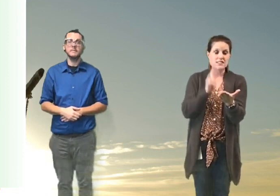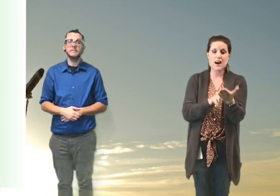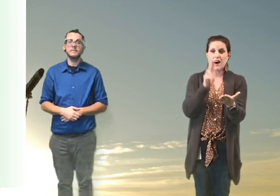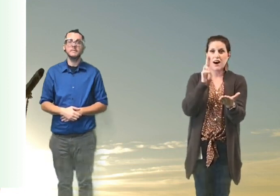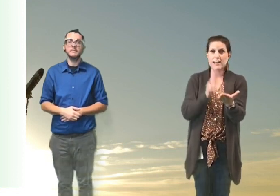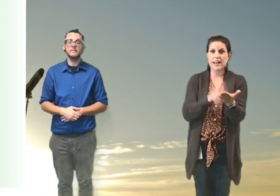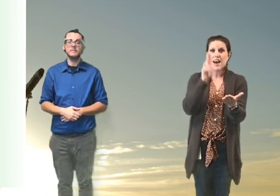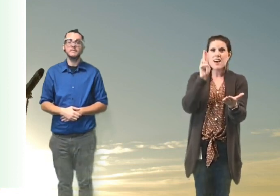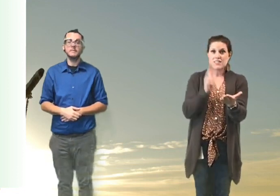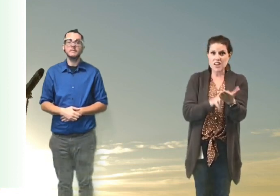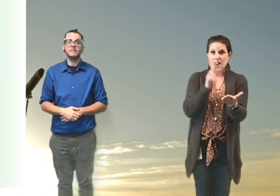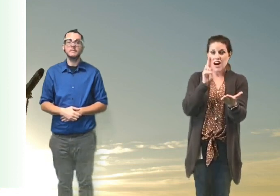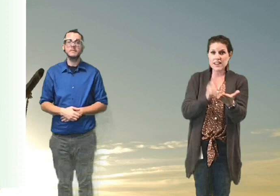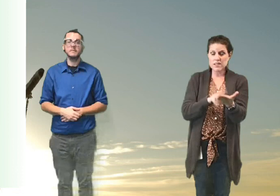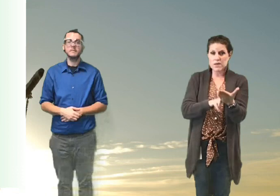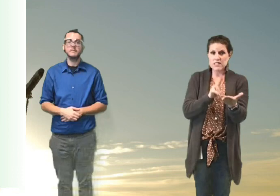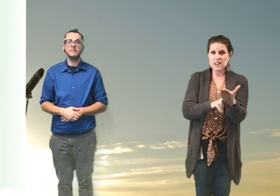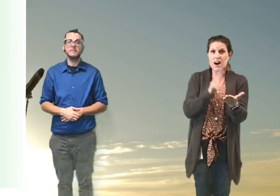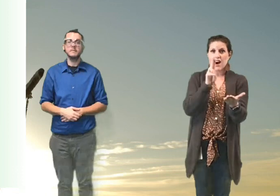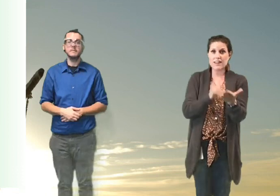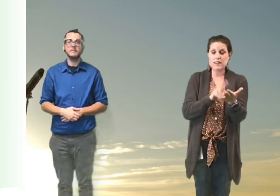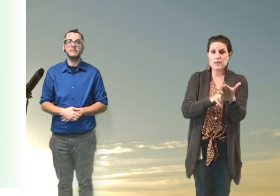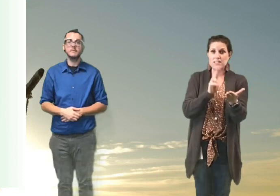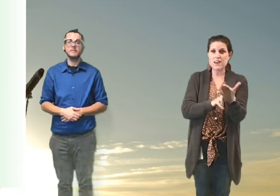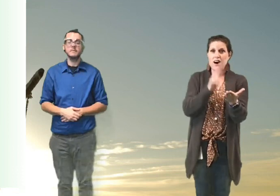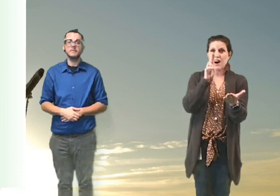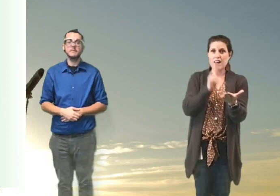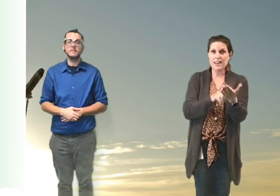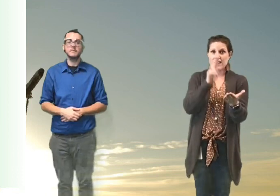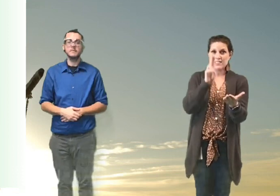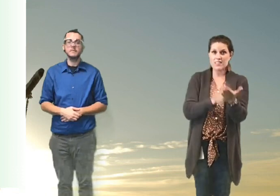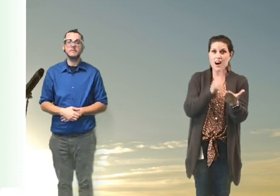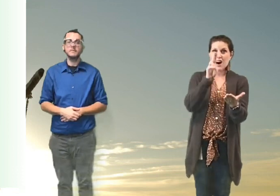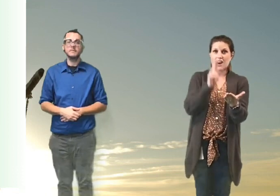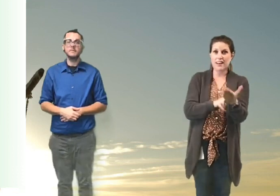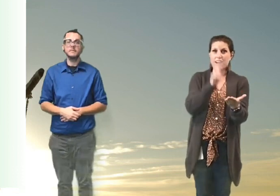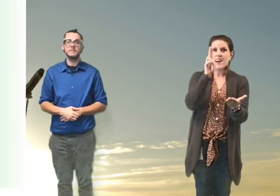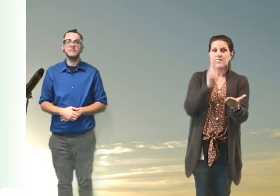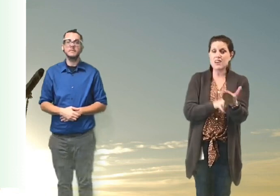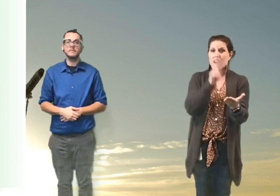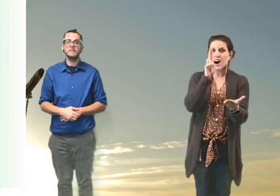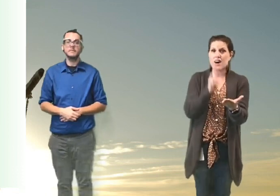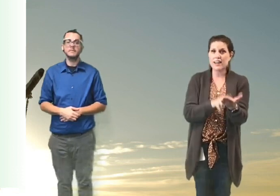-di ta-di ta